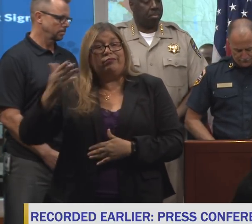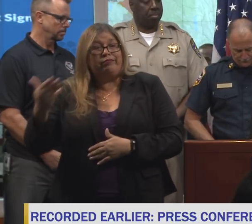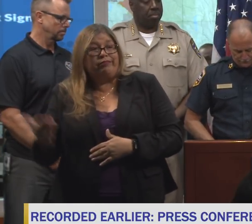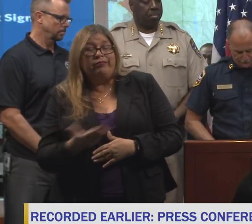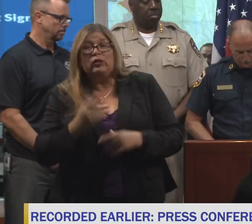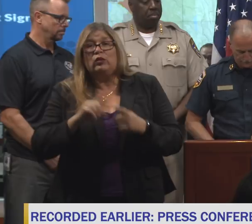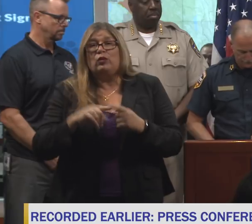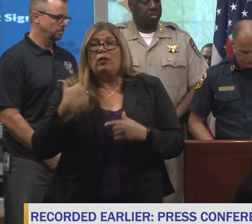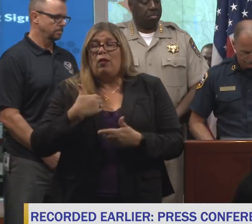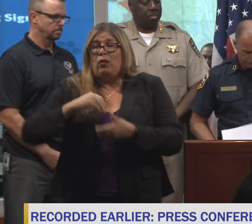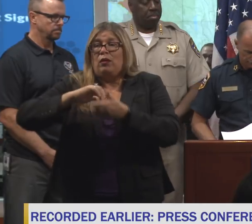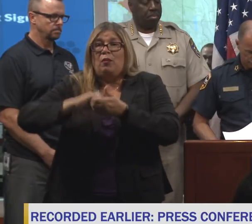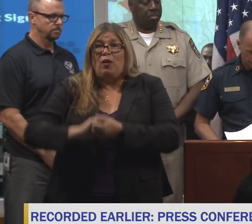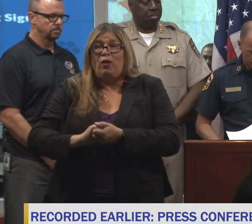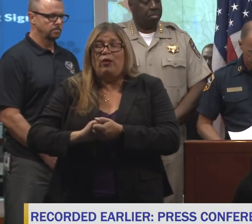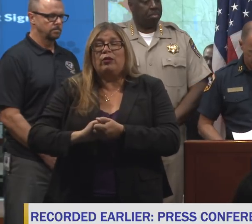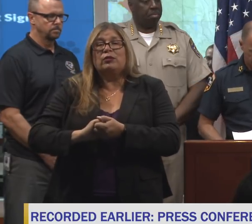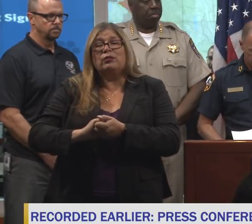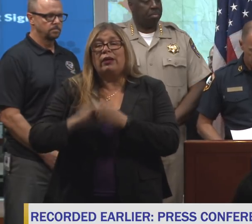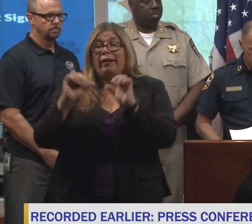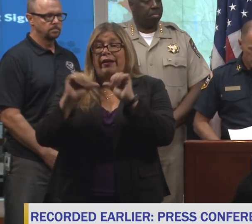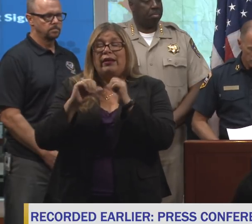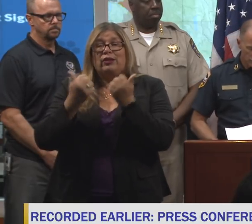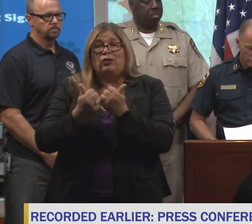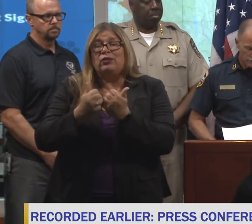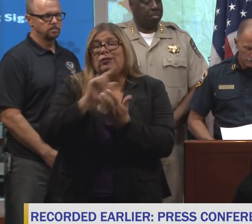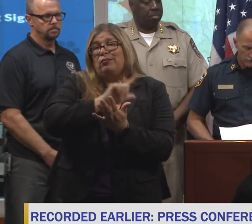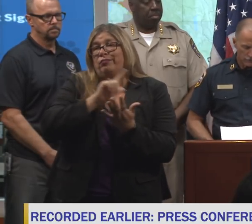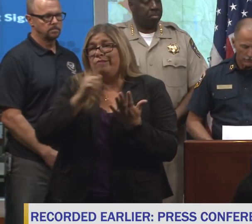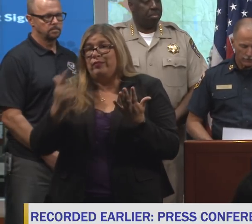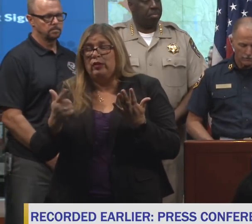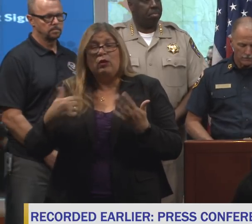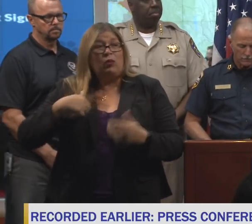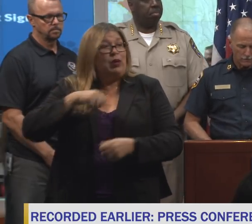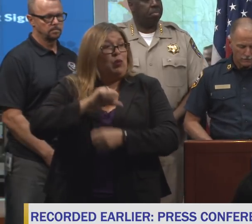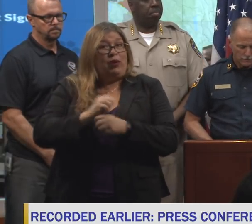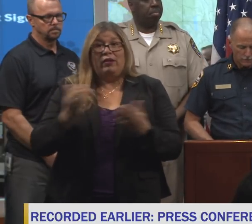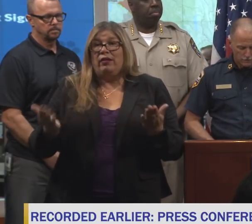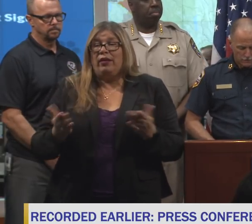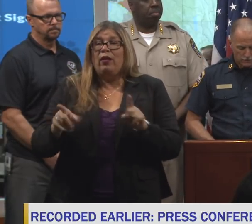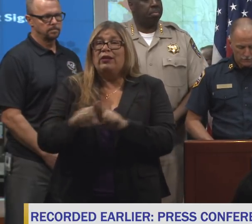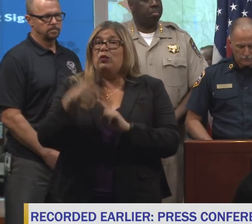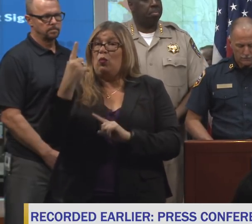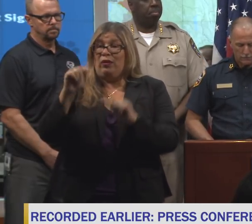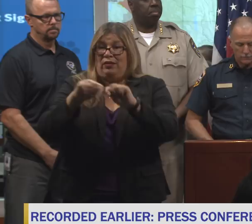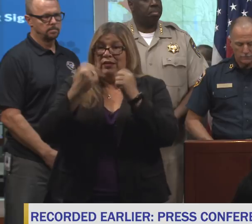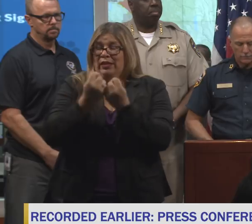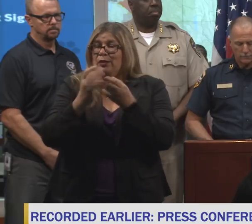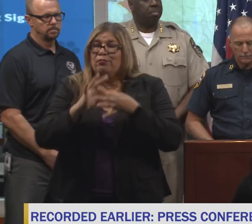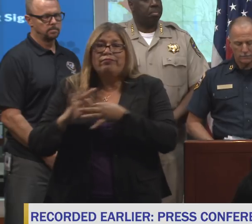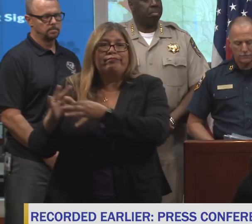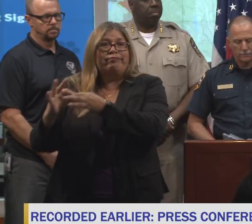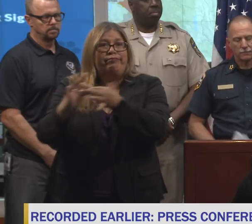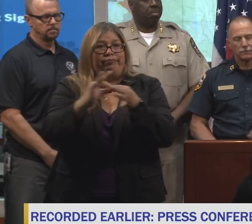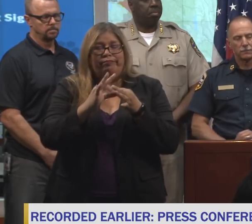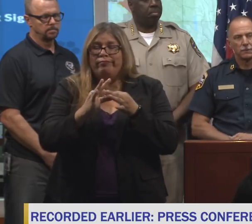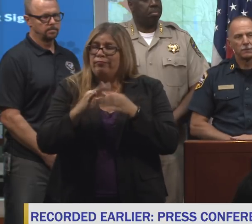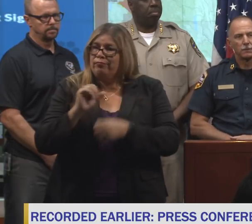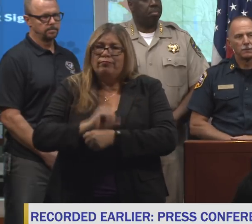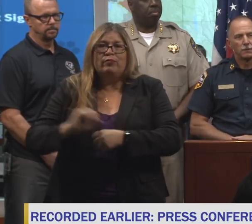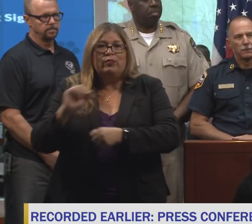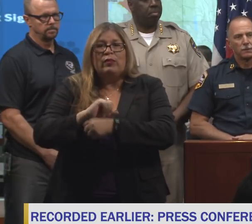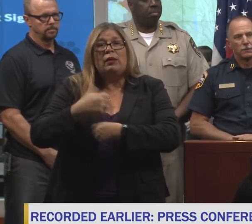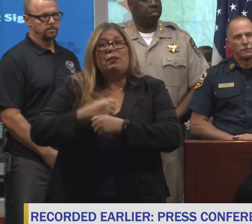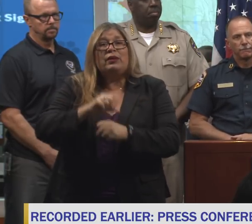to our partnering cooperating agencies. We've been working here as a one-team effort to ensure that the